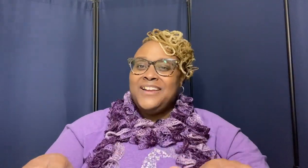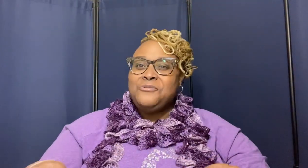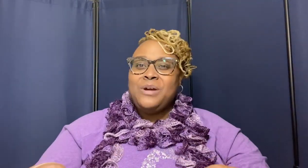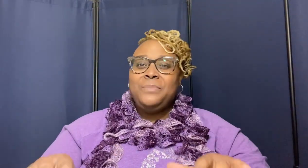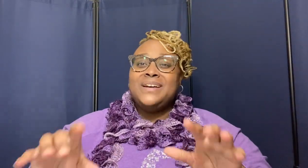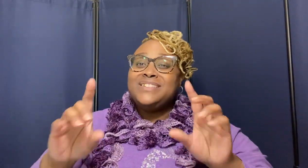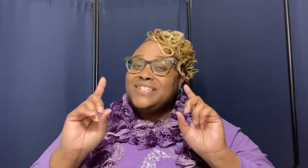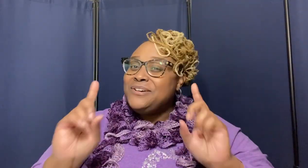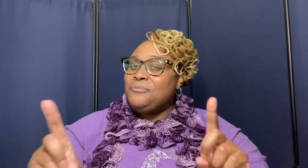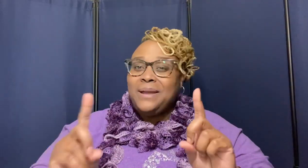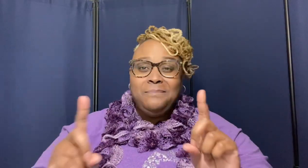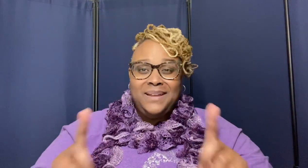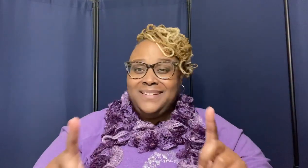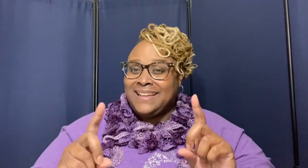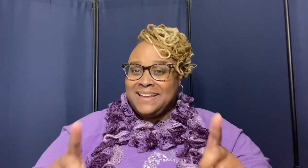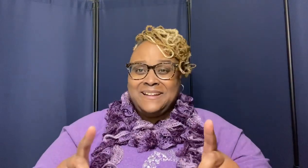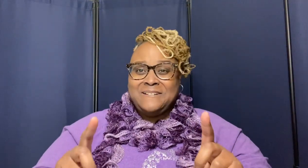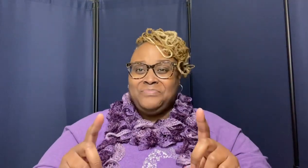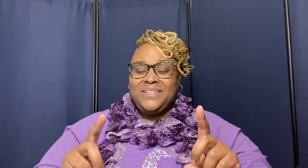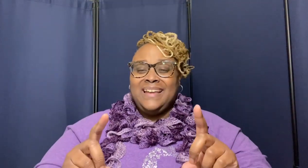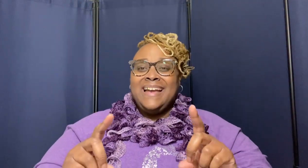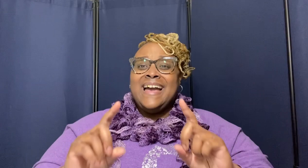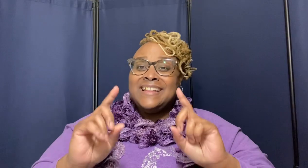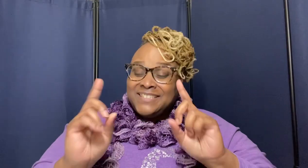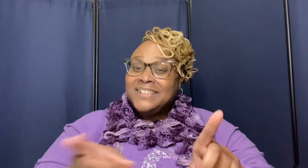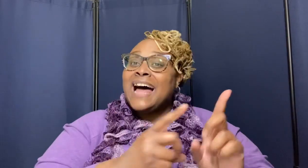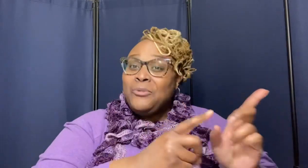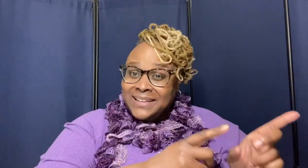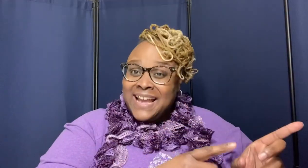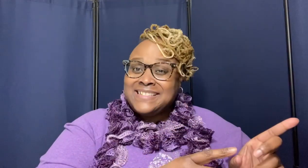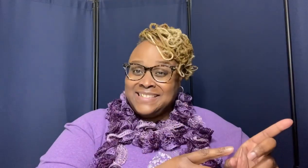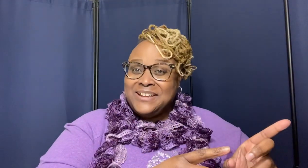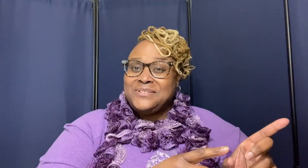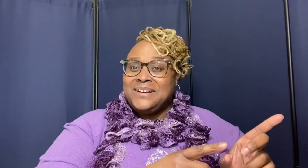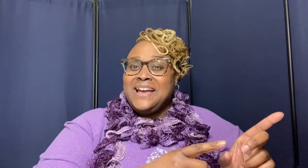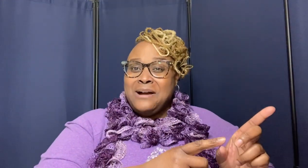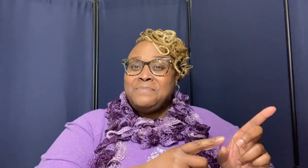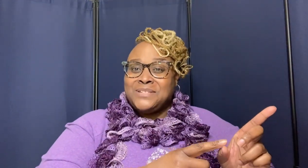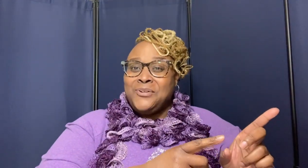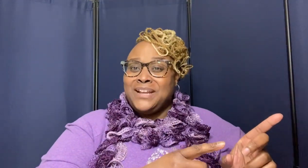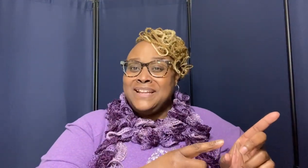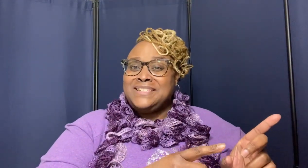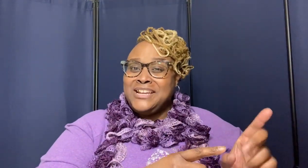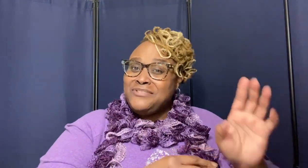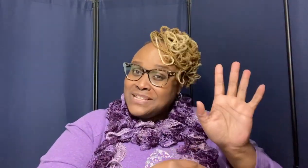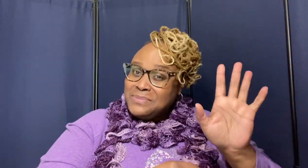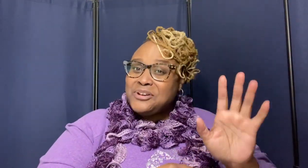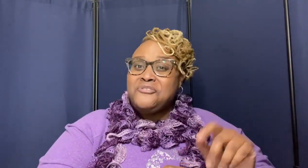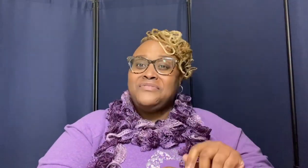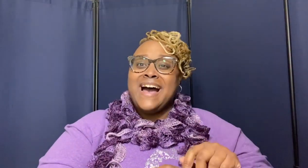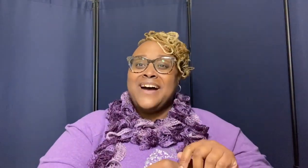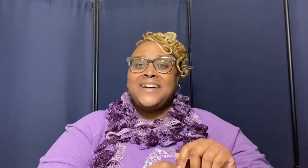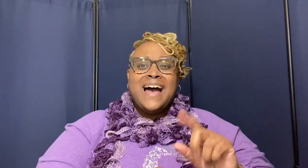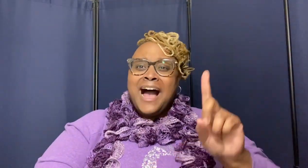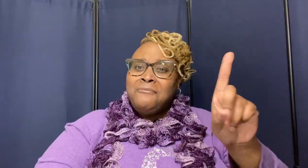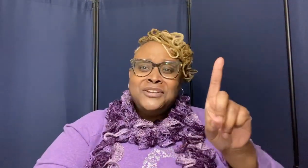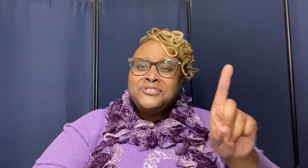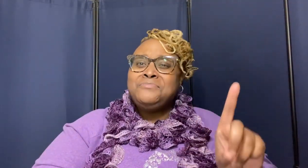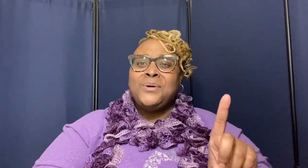here with me until we meet again until our next year episode in this series episode five i wish you more